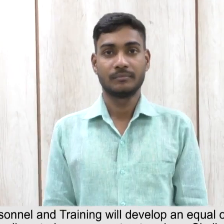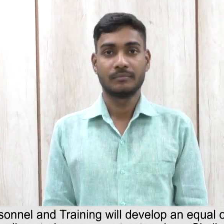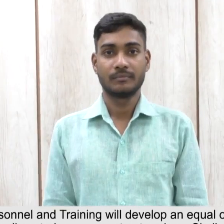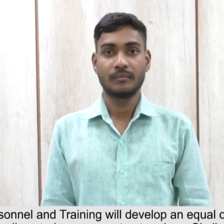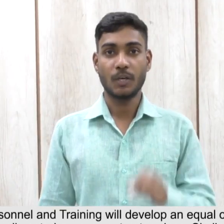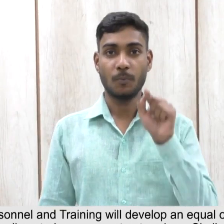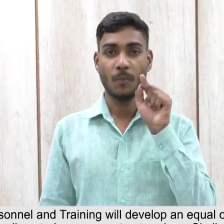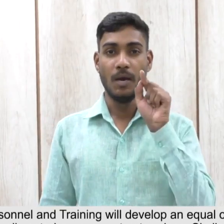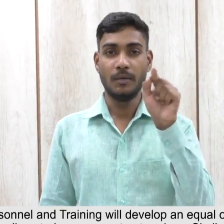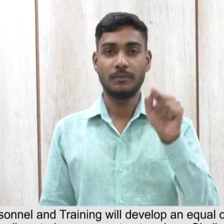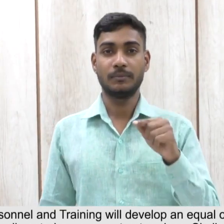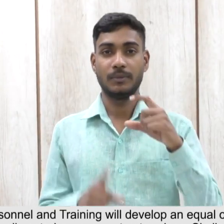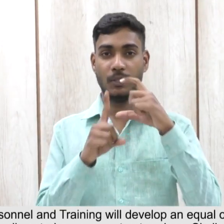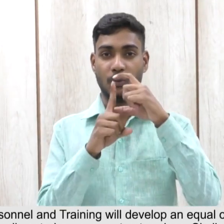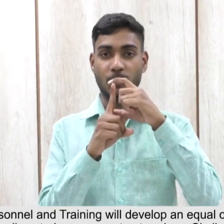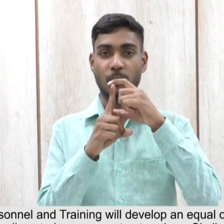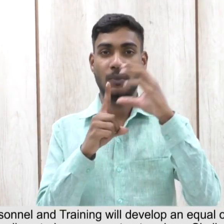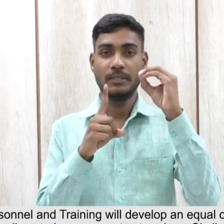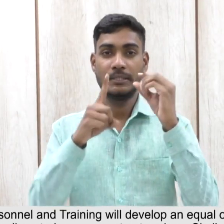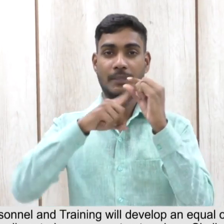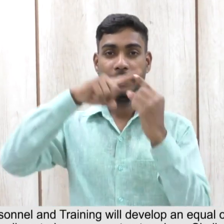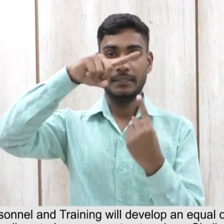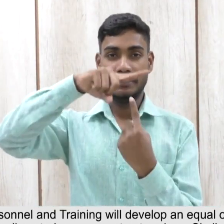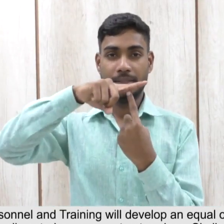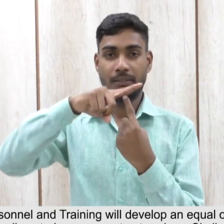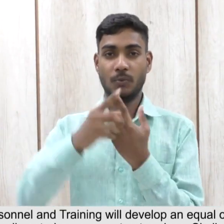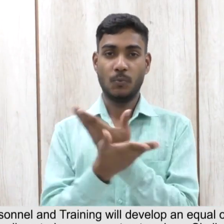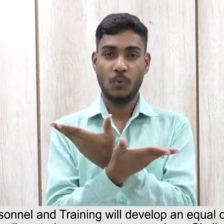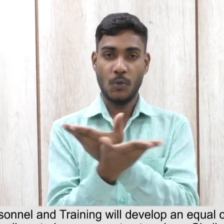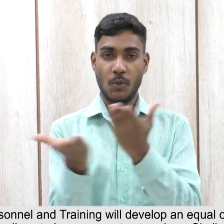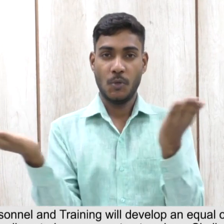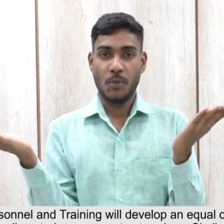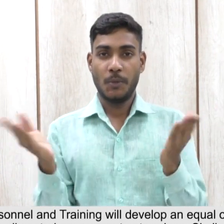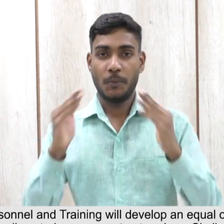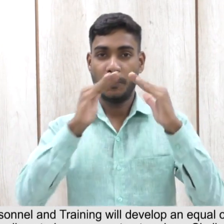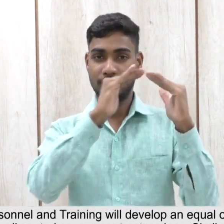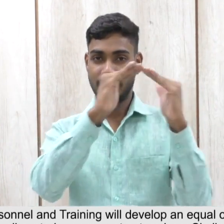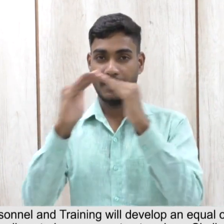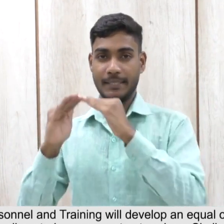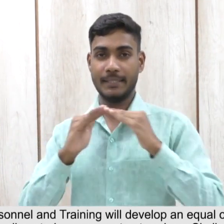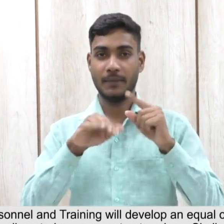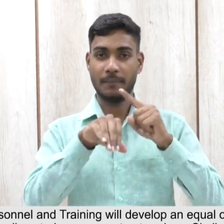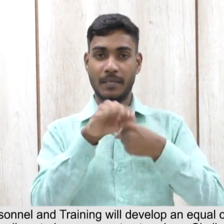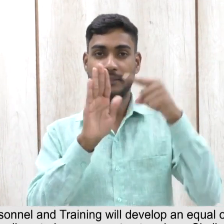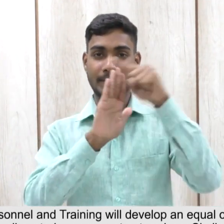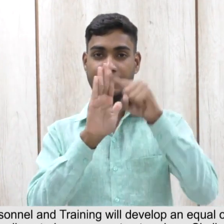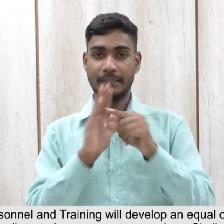The Department of Personnel and Training will develop an equal opportunity policy